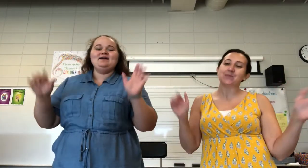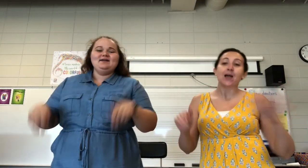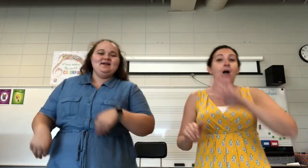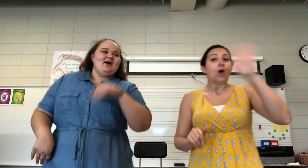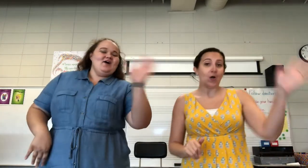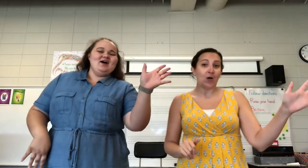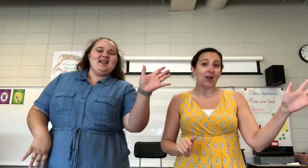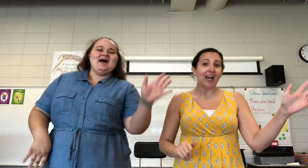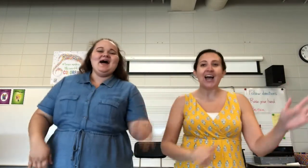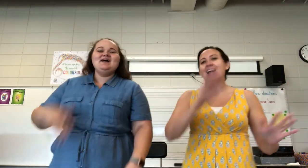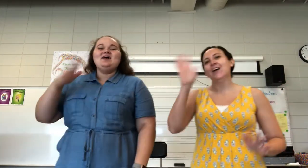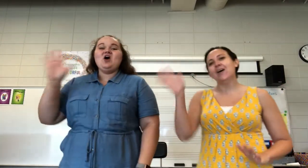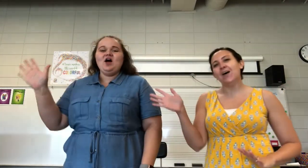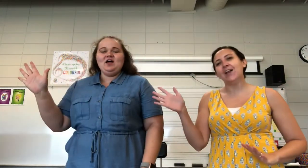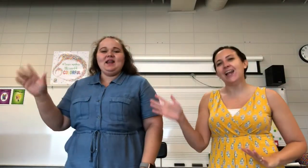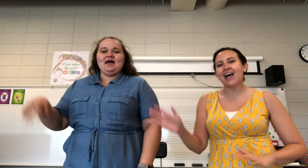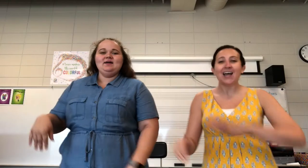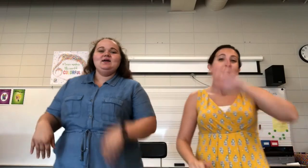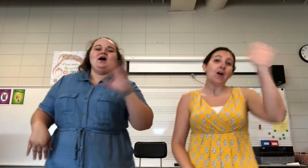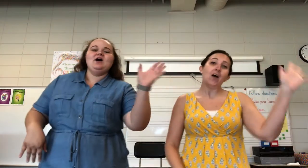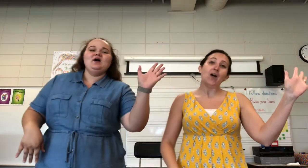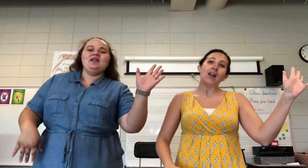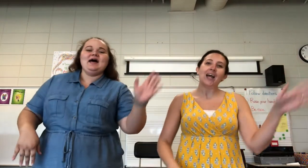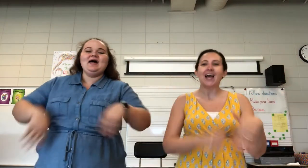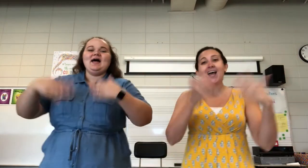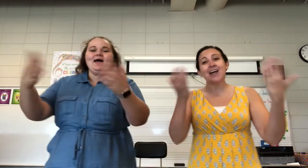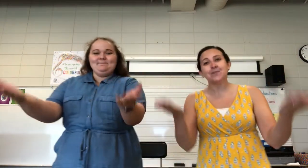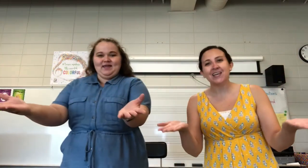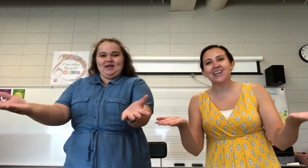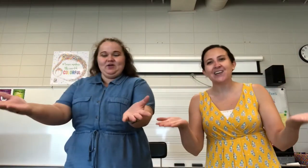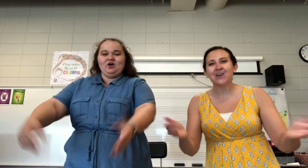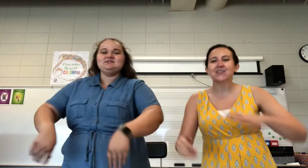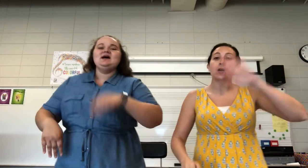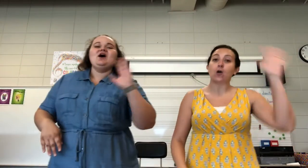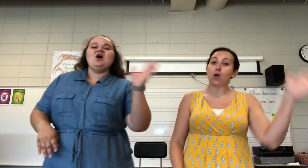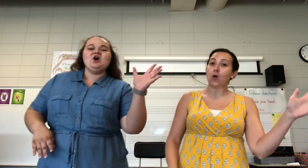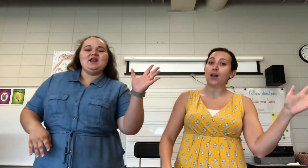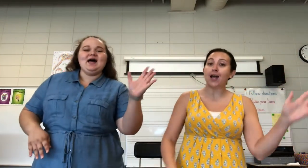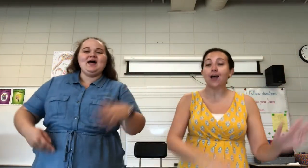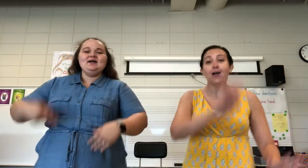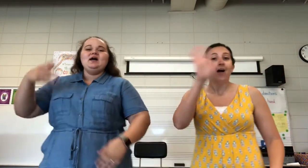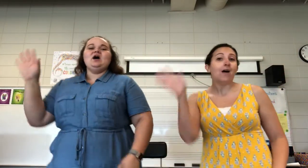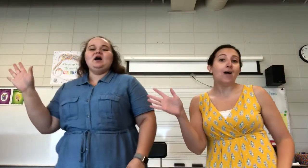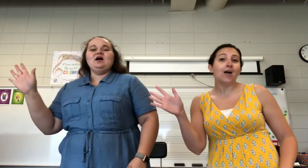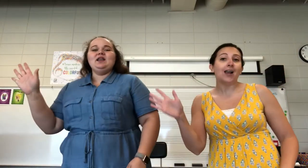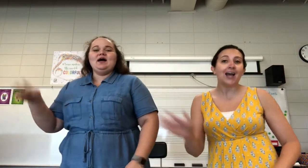hola, hola, amigos. Hola, hola!